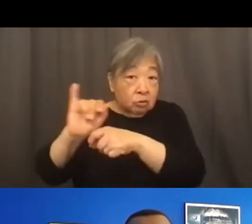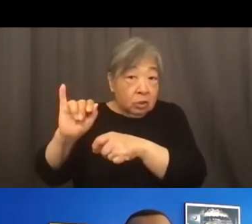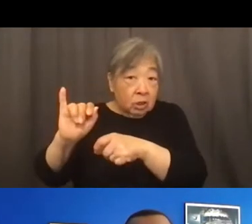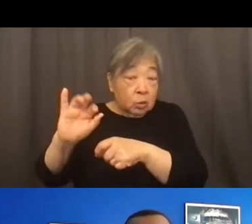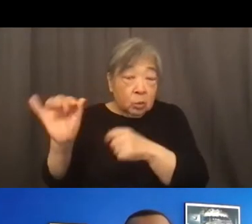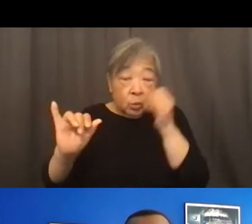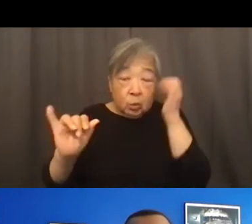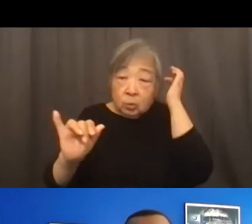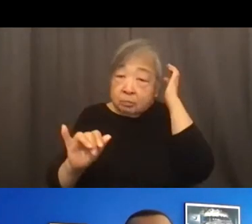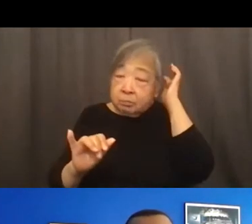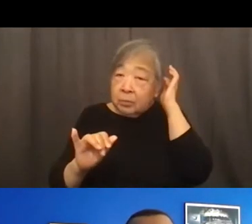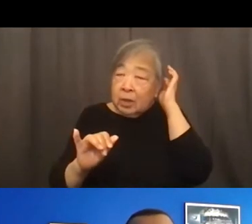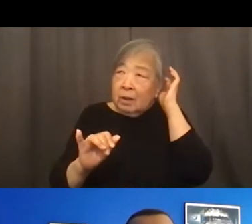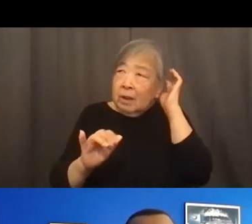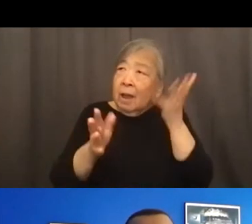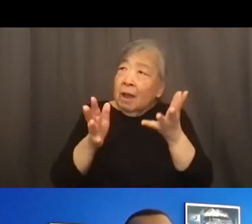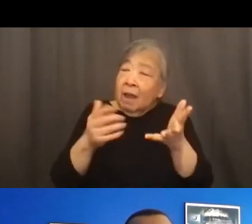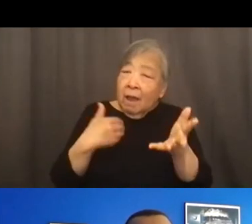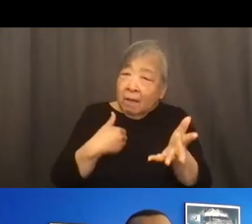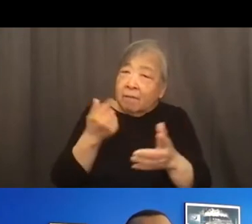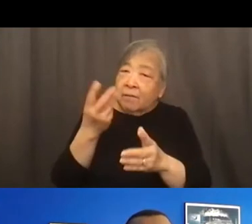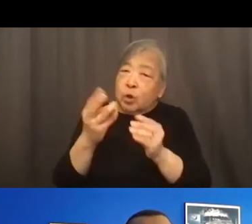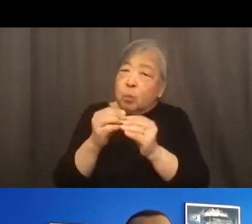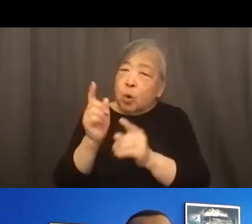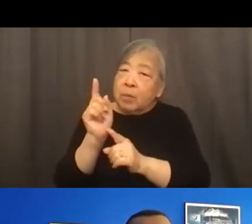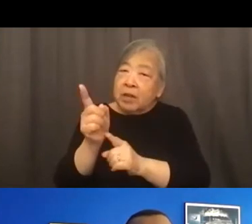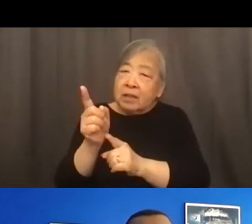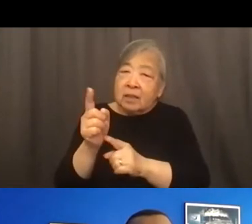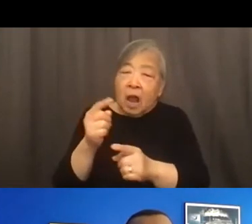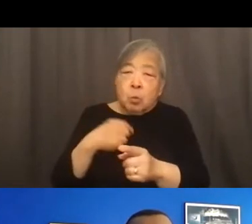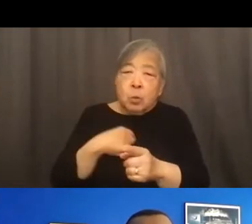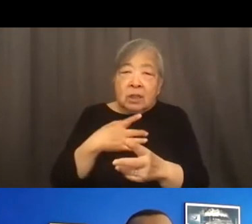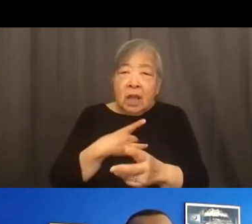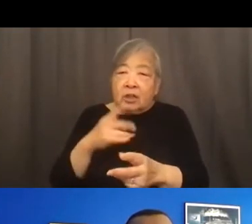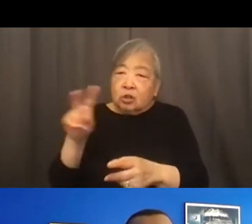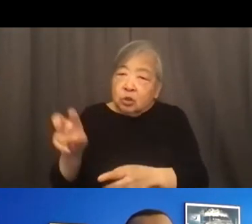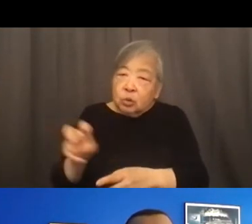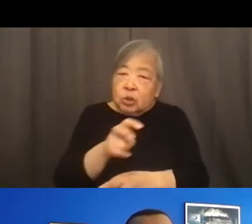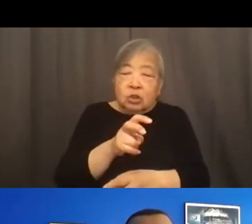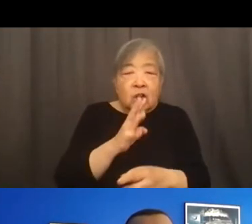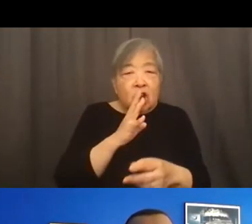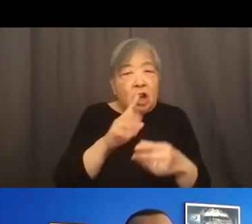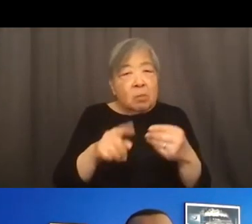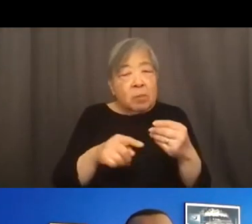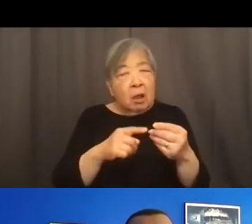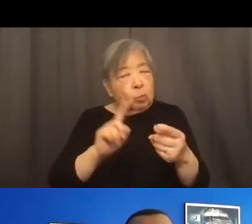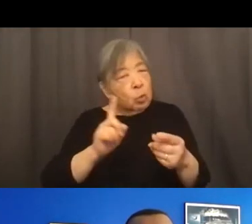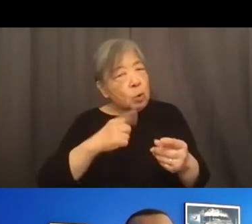we've got just a couple more minutes here and I just want to switch back over and talk about where we started